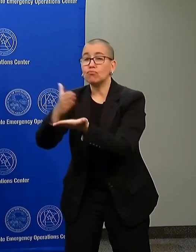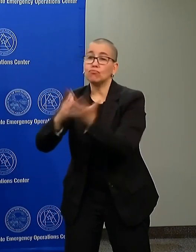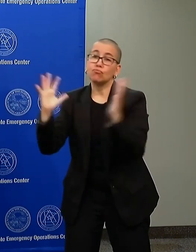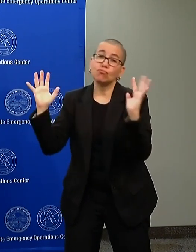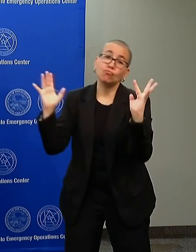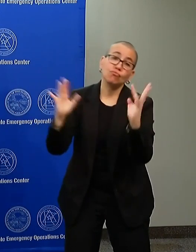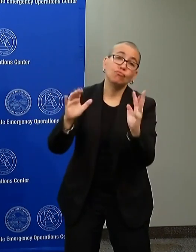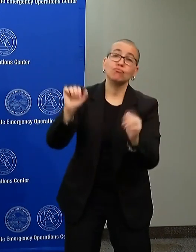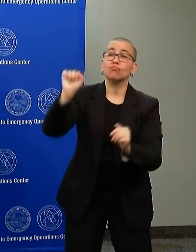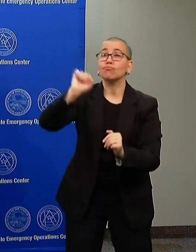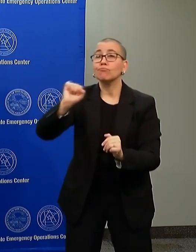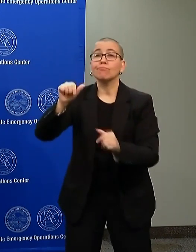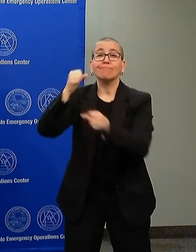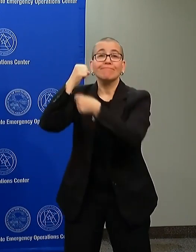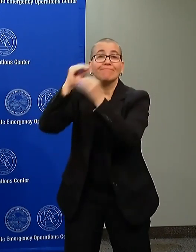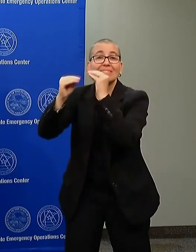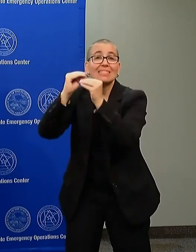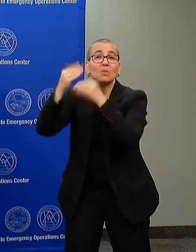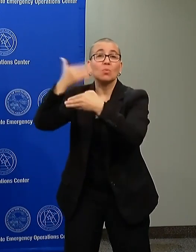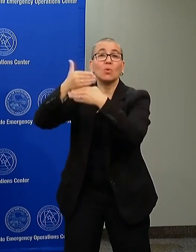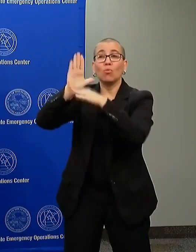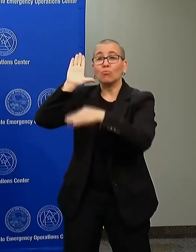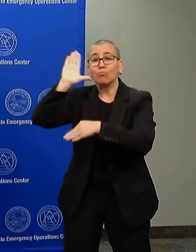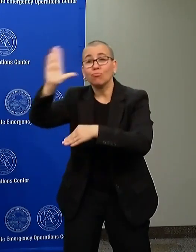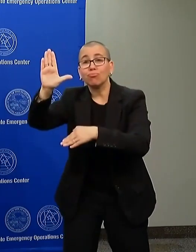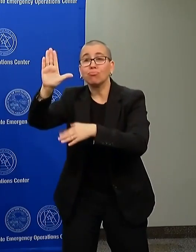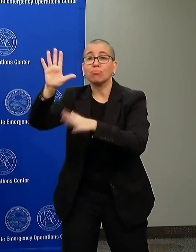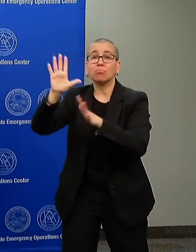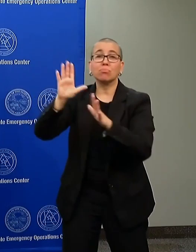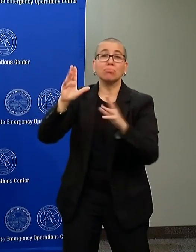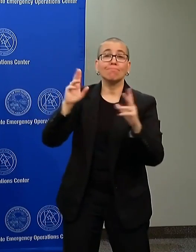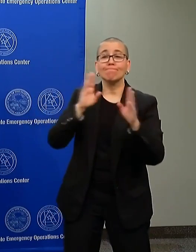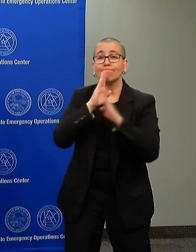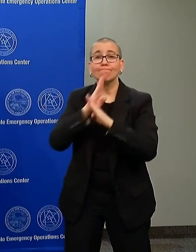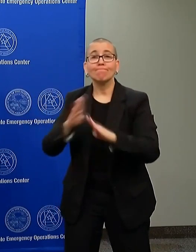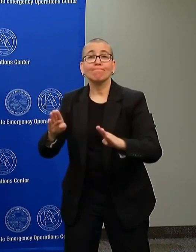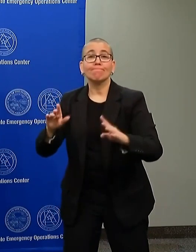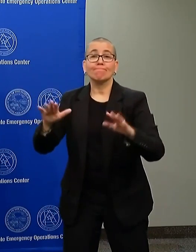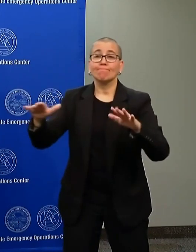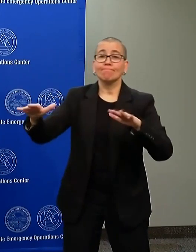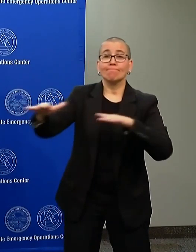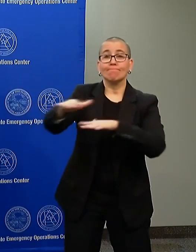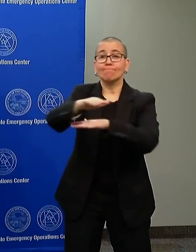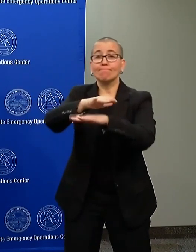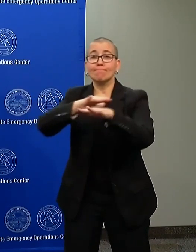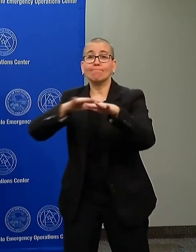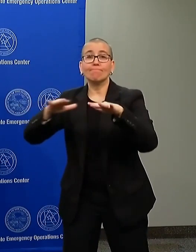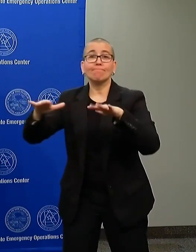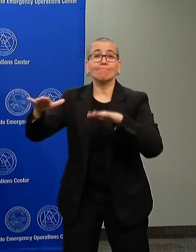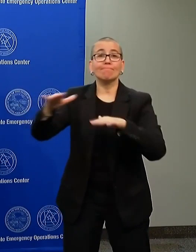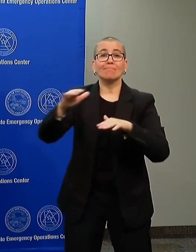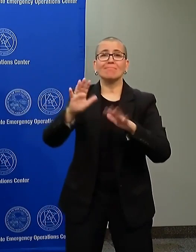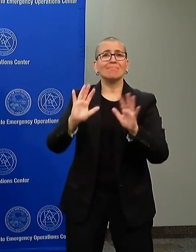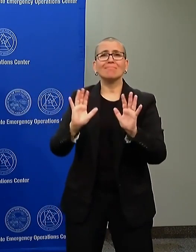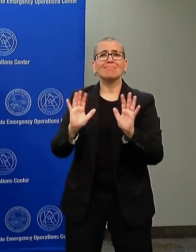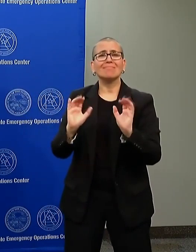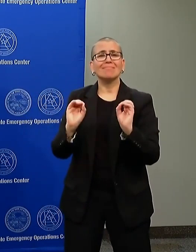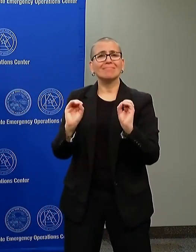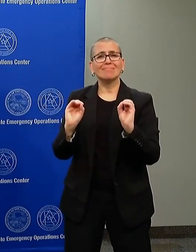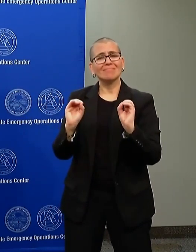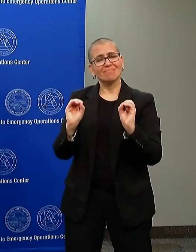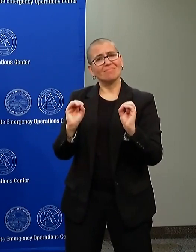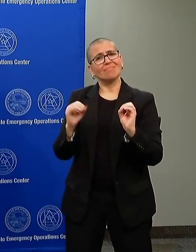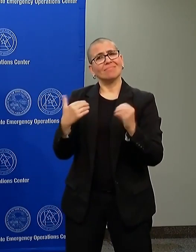and just work together. They weren't cleaning their cousin's store or their uncle's store. They were just coming to help each other,